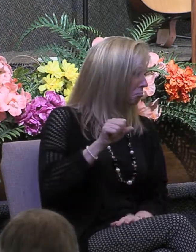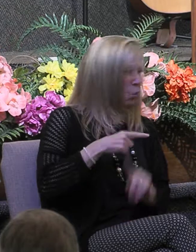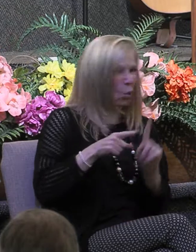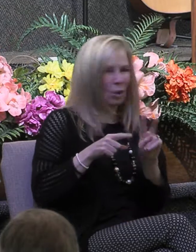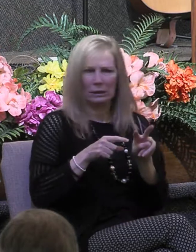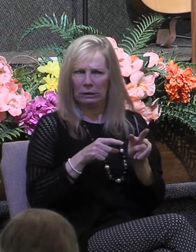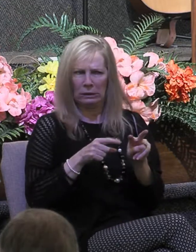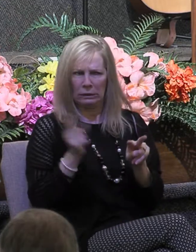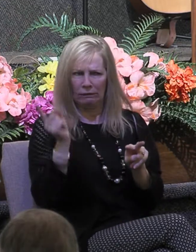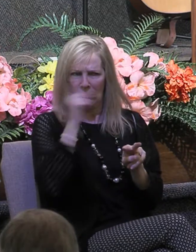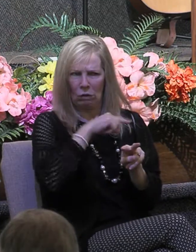phonies.